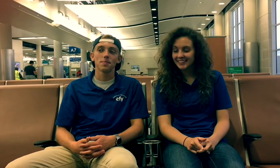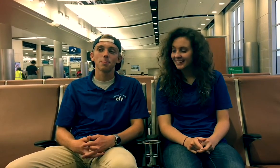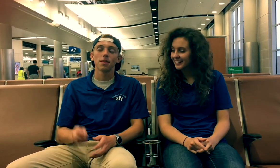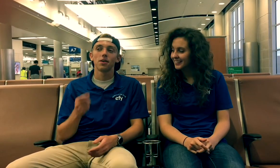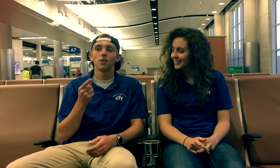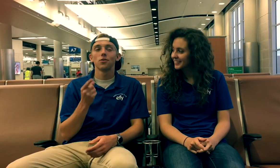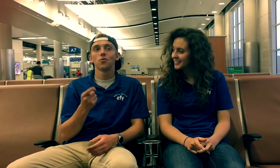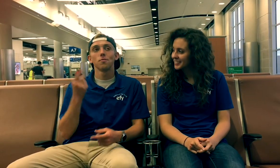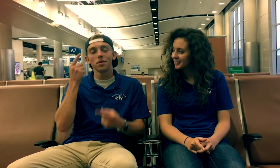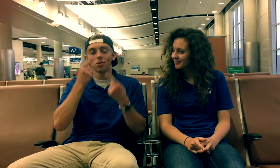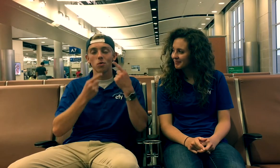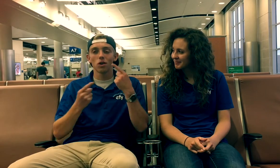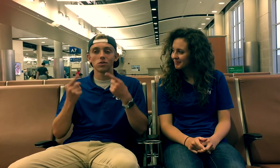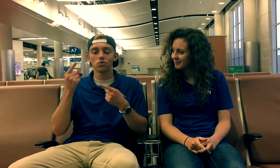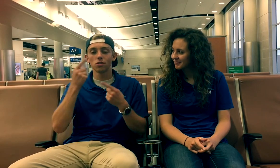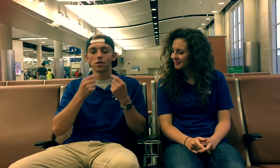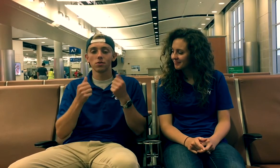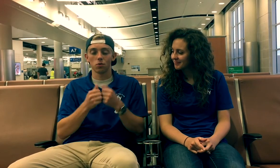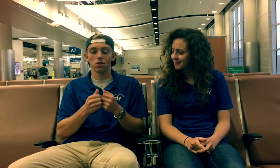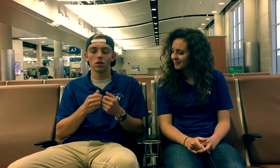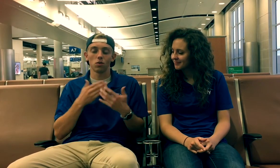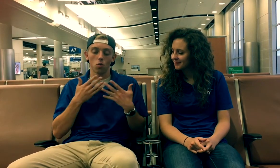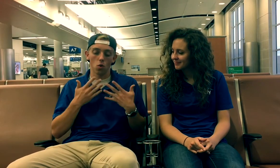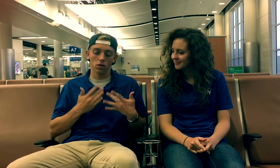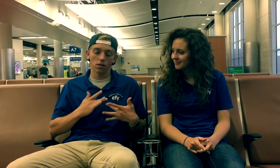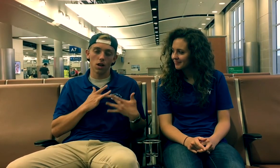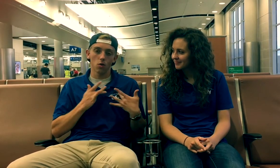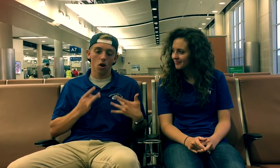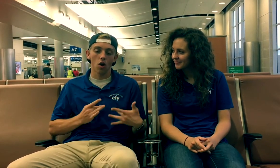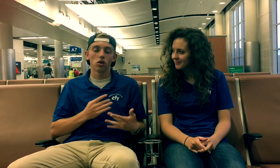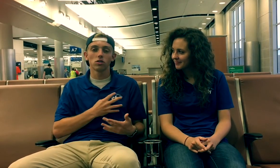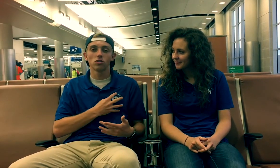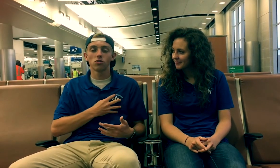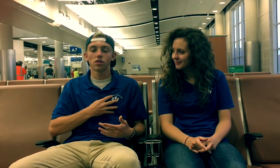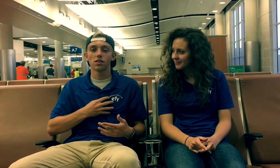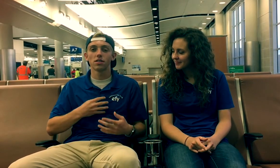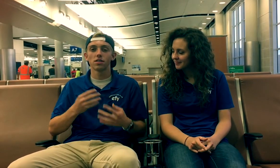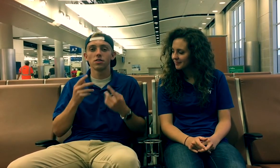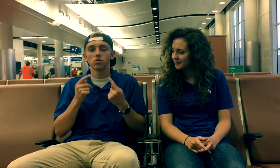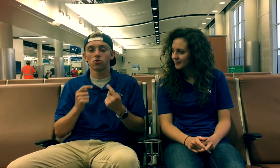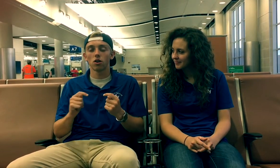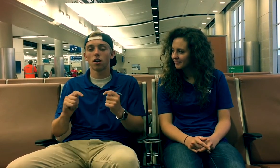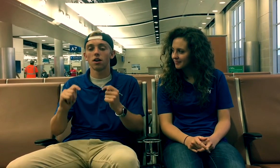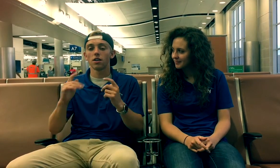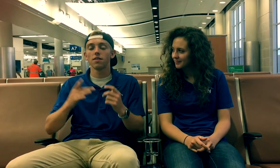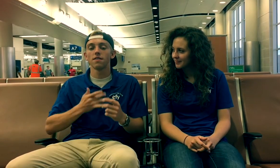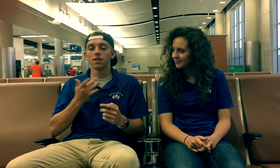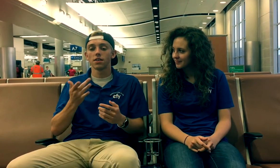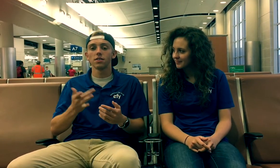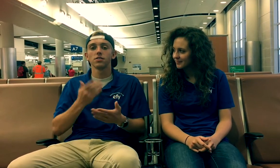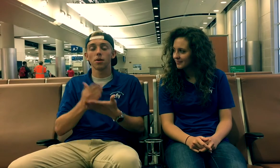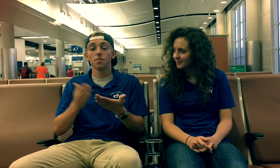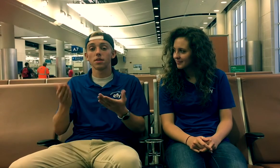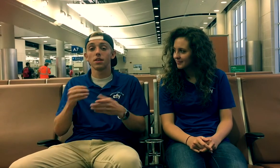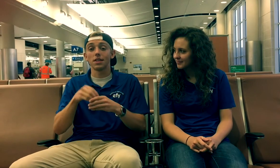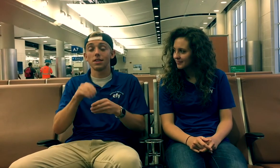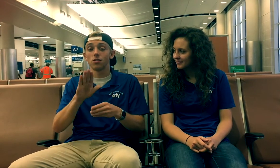You've been wondering with worn down heartstrings Trying to feel something in